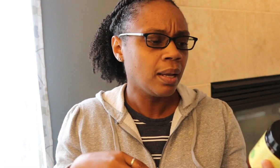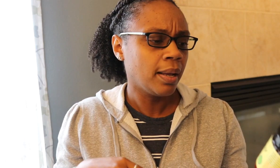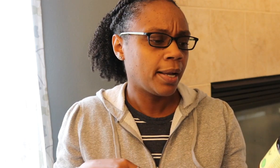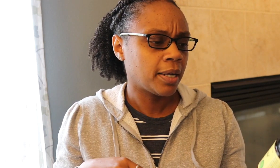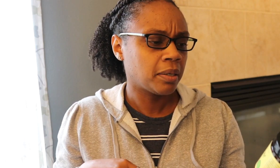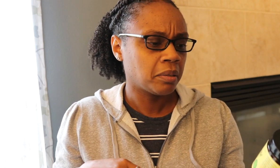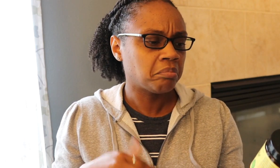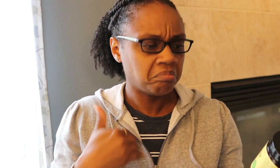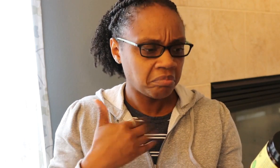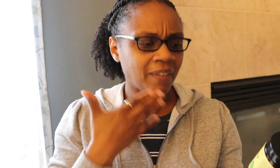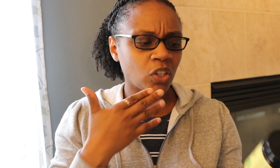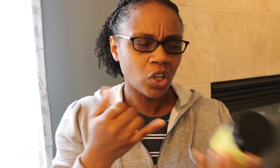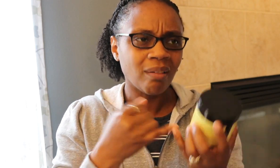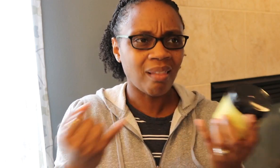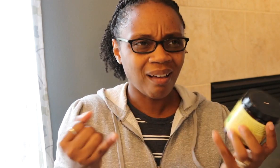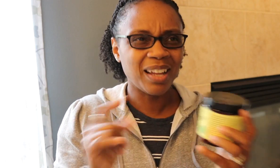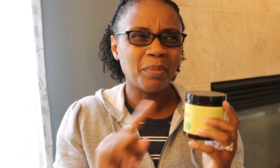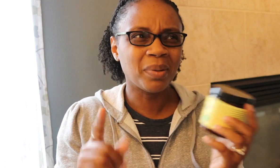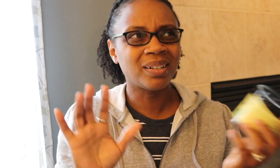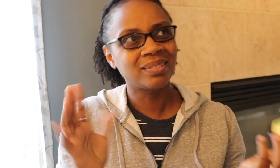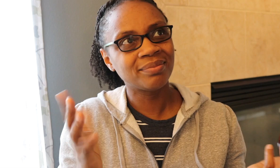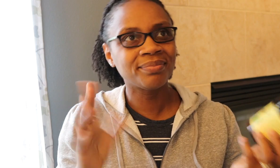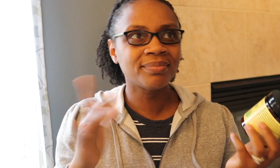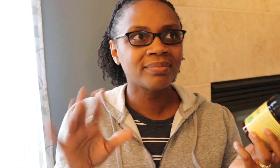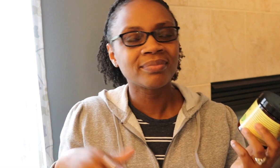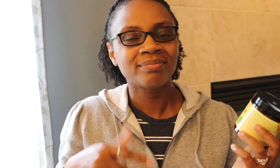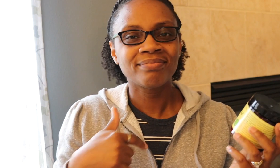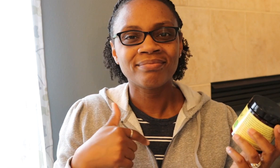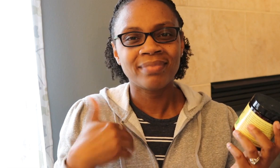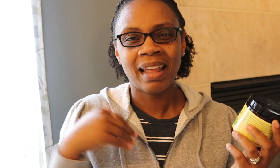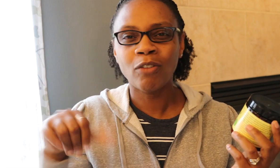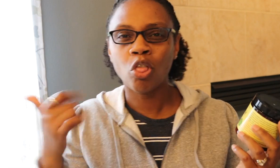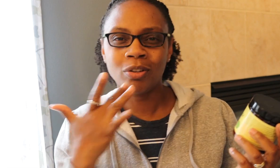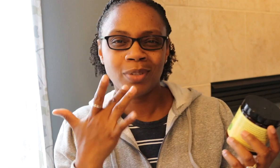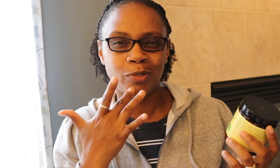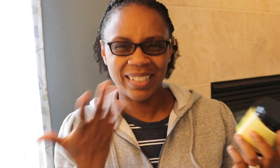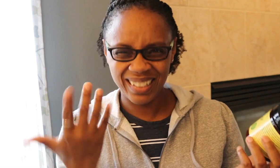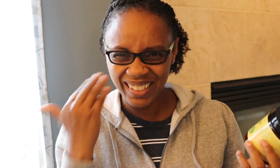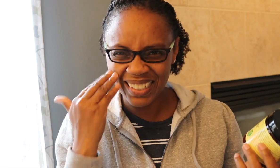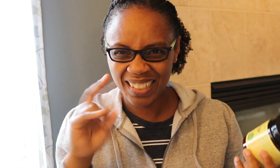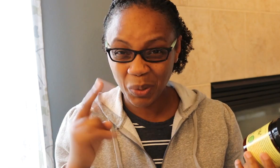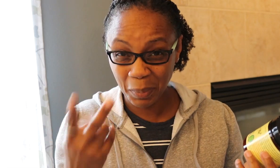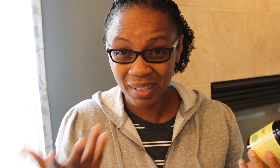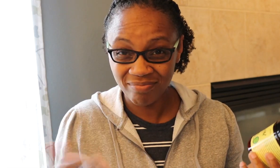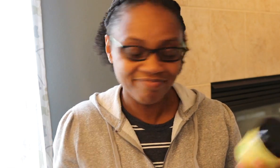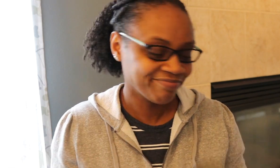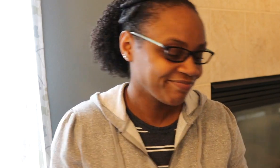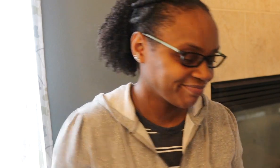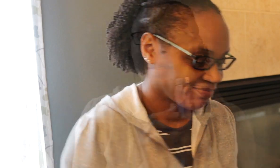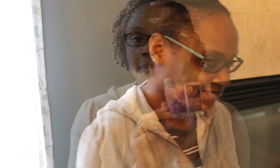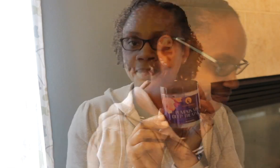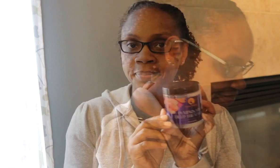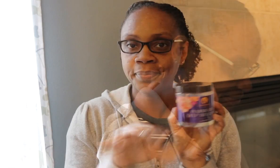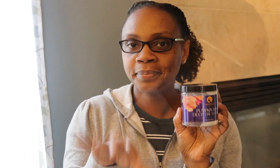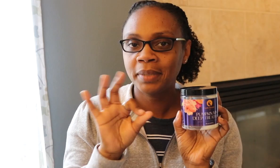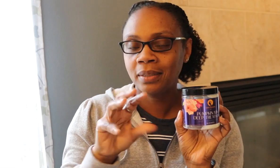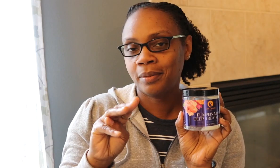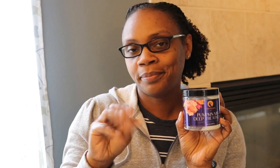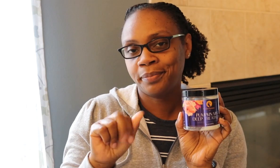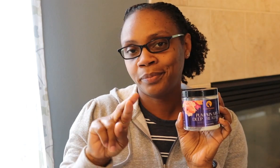good company. They have a good line of items, but I just have some other favorites. know what I mean? Okay.